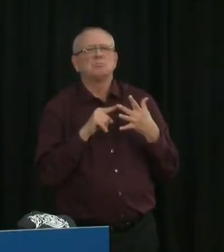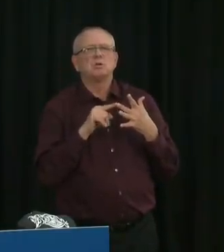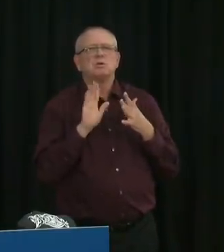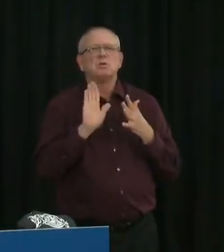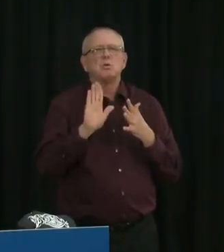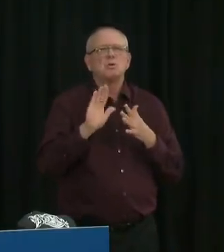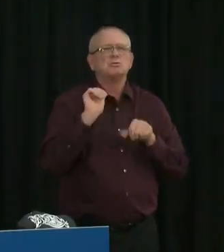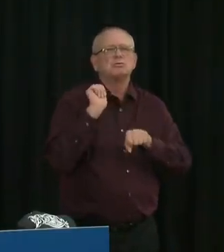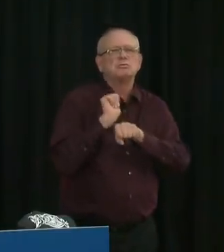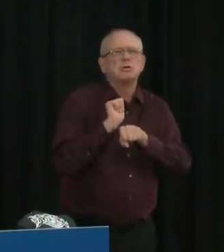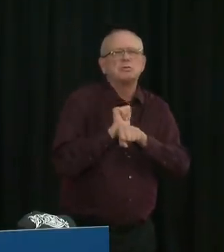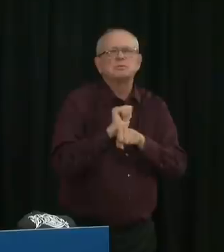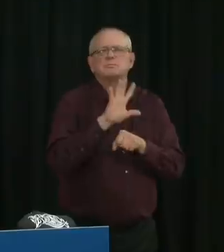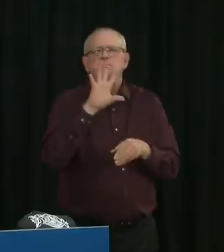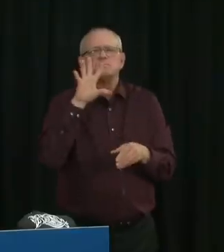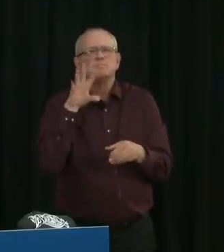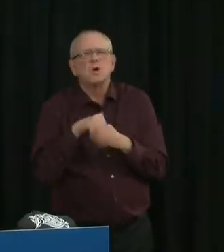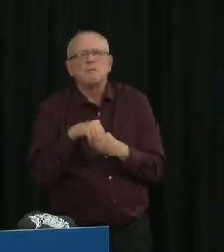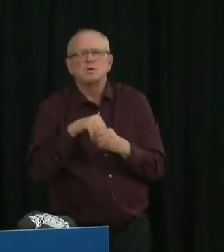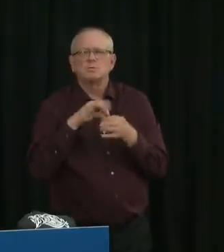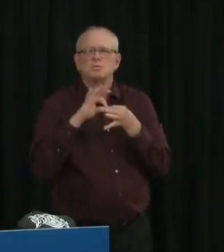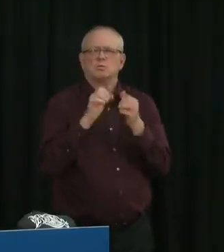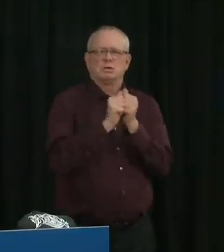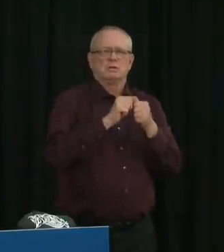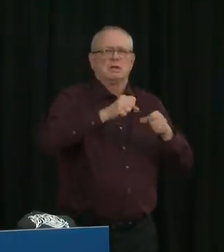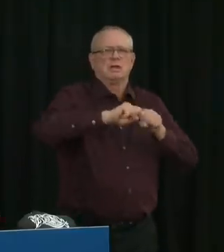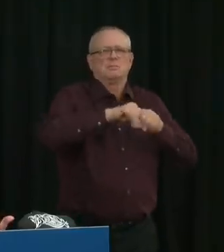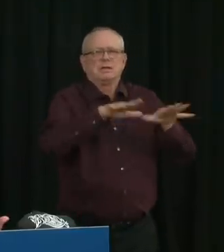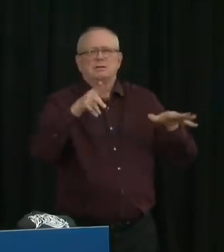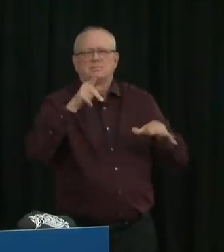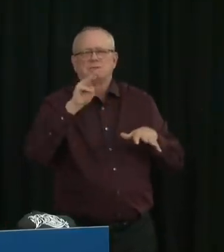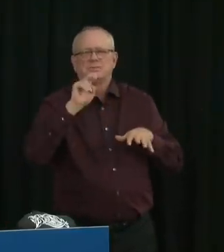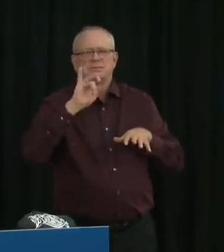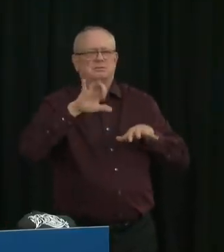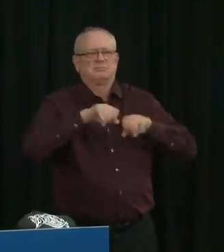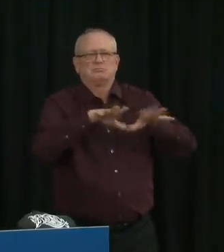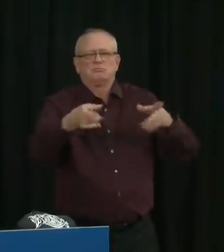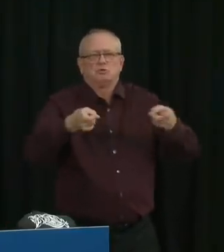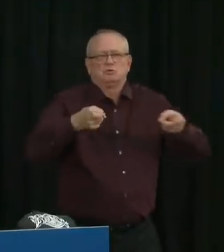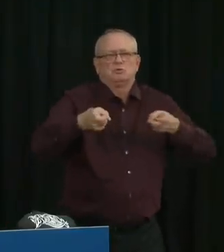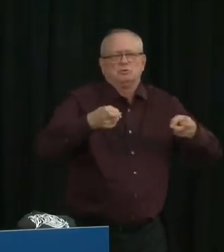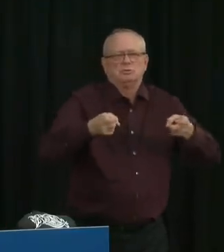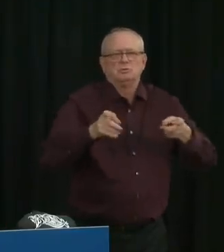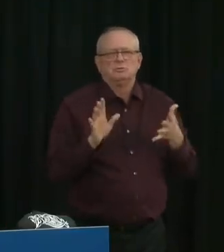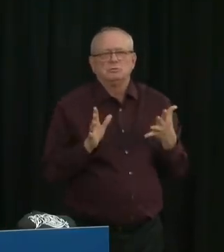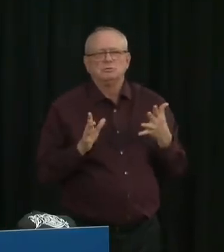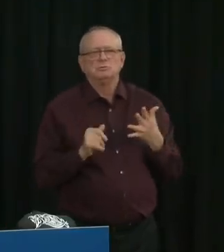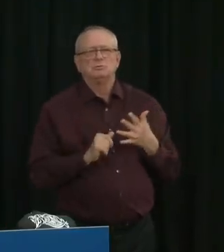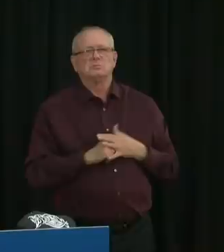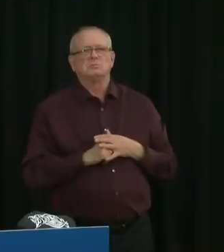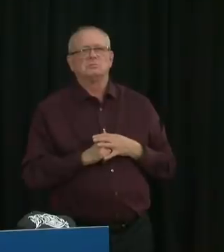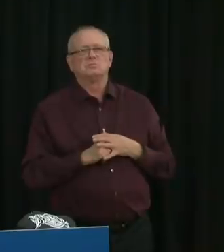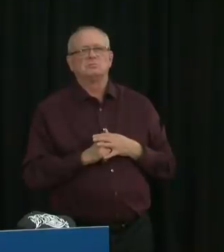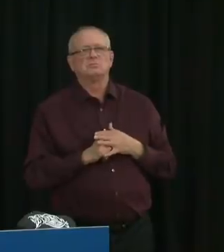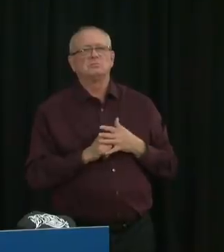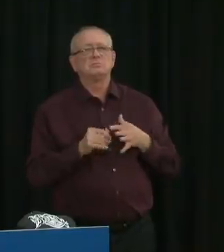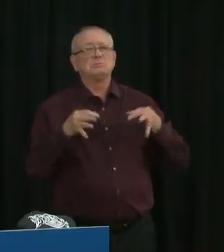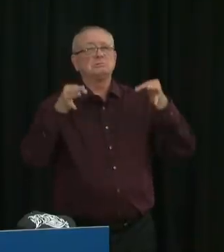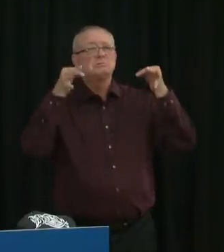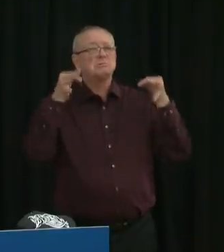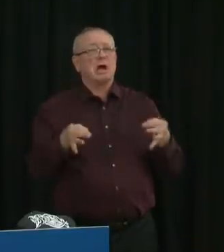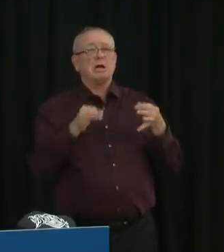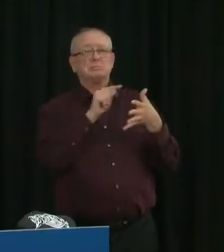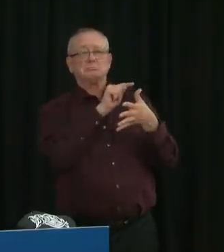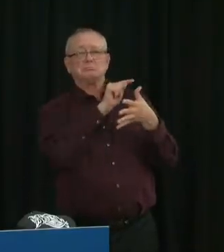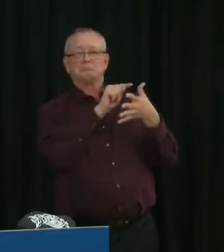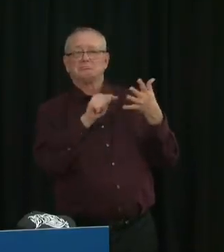response was one of those parameters. In terms of the decision making, that was not something that I was involved in, but, again, that was